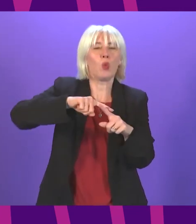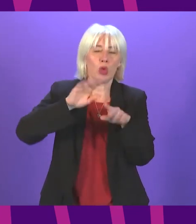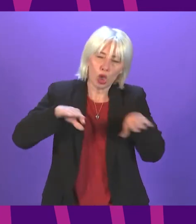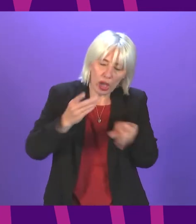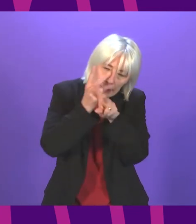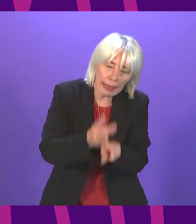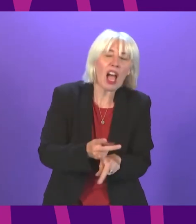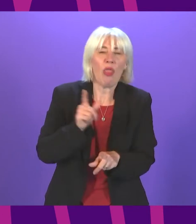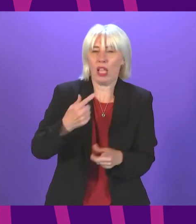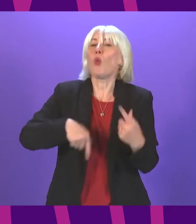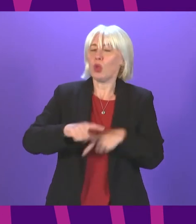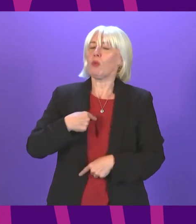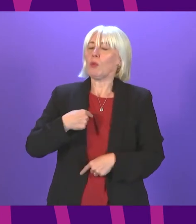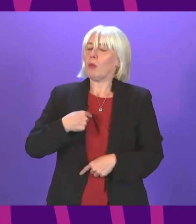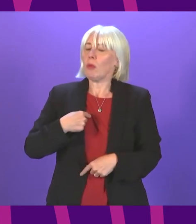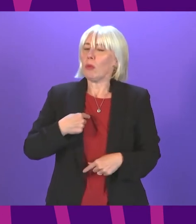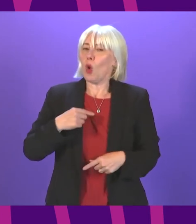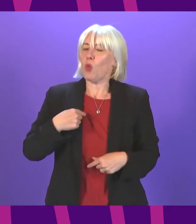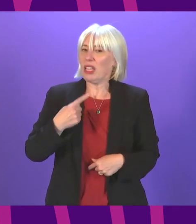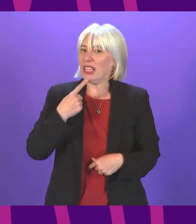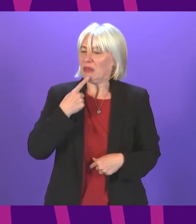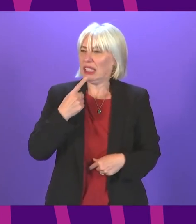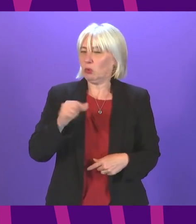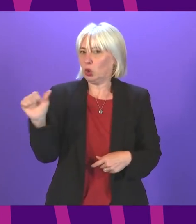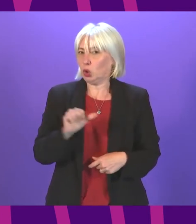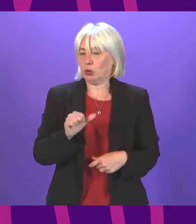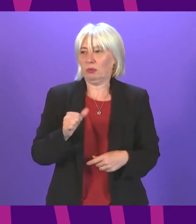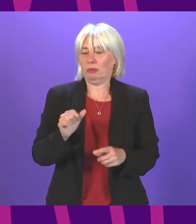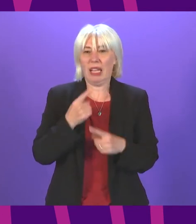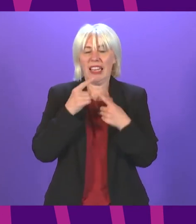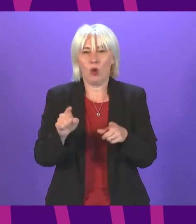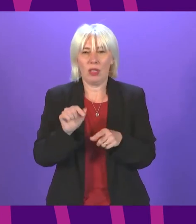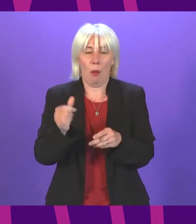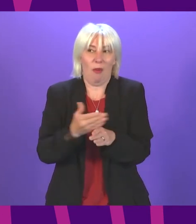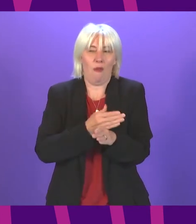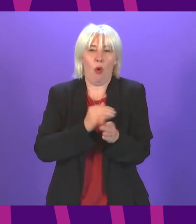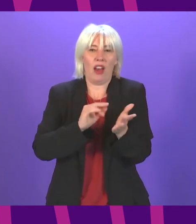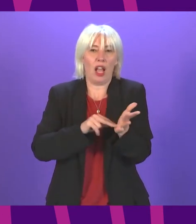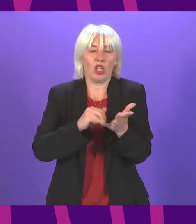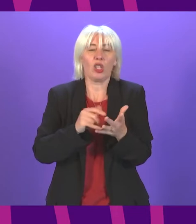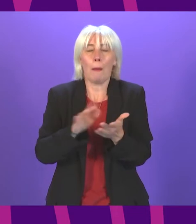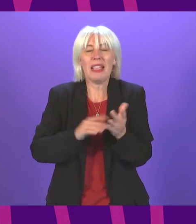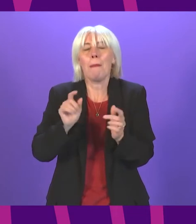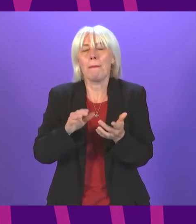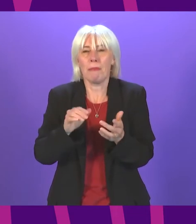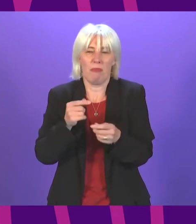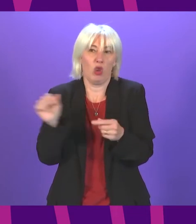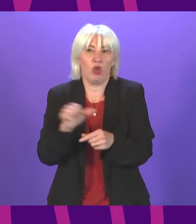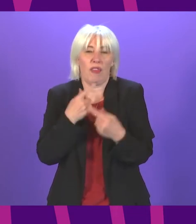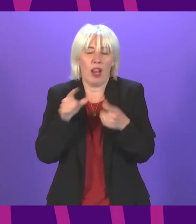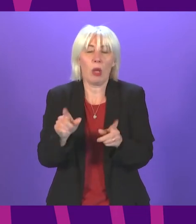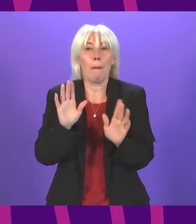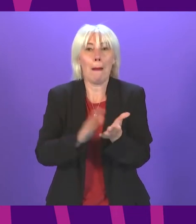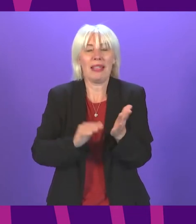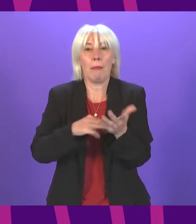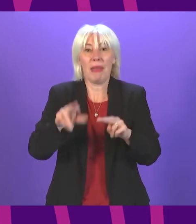for May's election, sometime before the First Minister announced that it would be in hers. Ensuring that parents can continue in their job, continue with